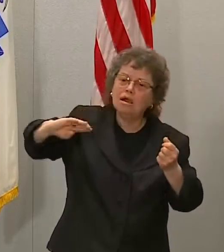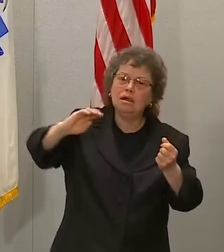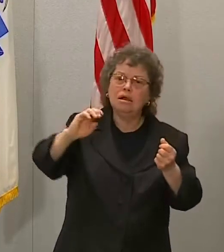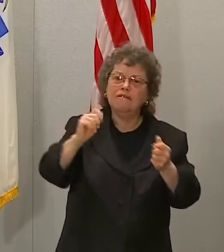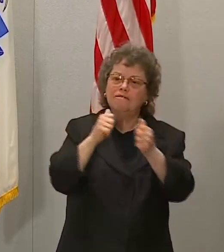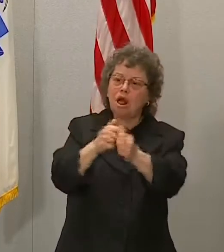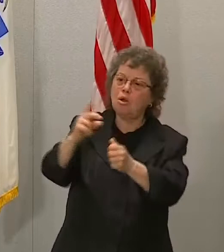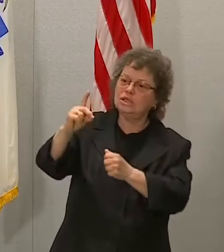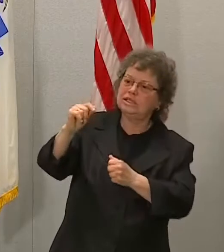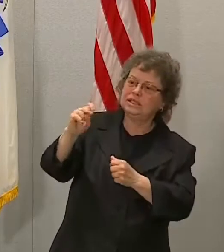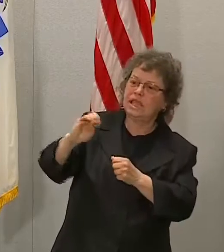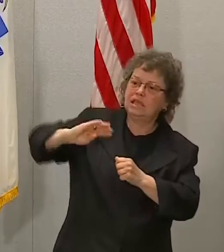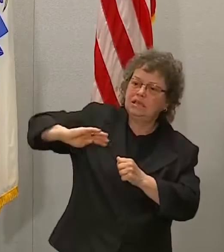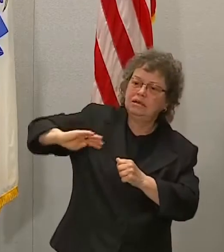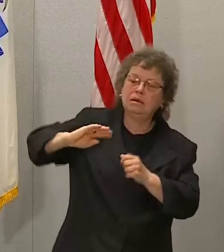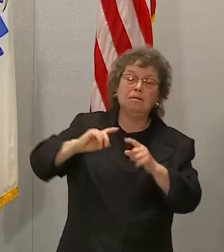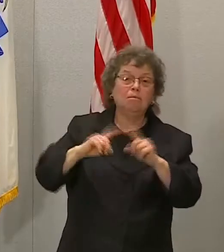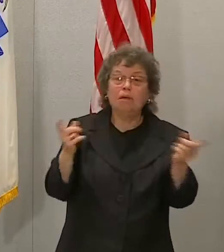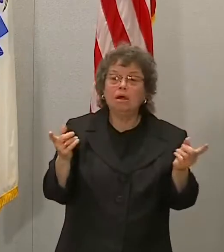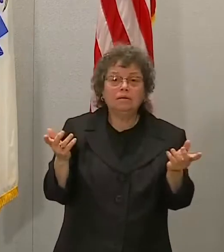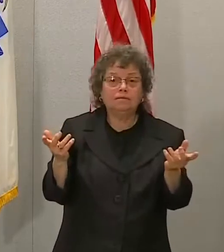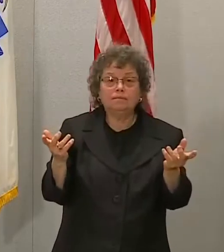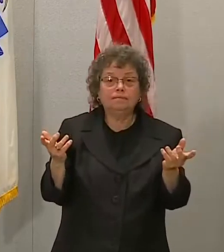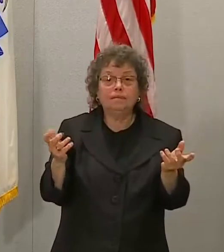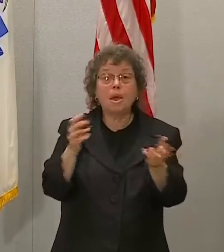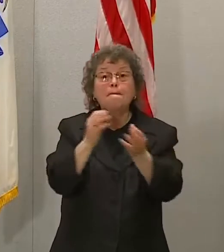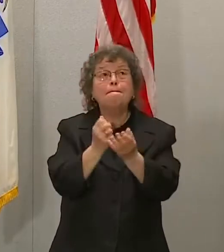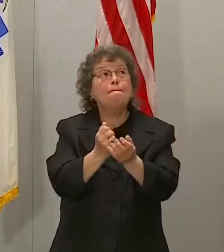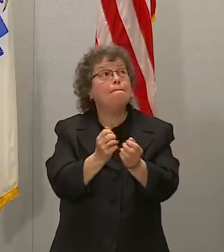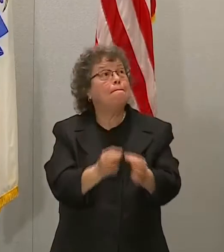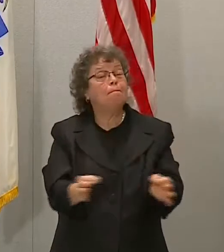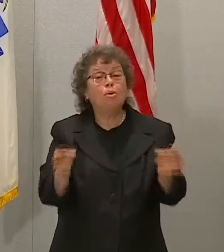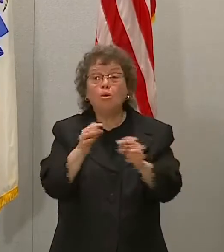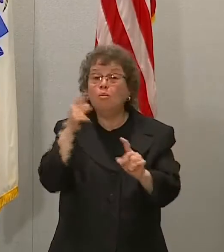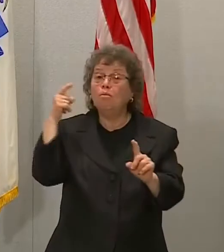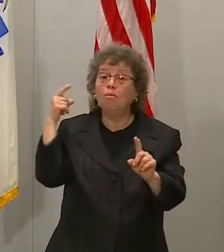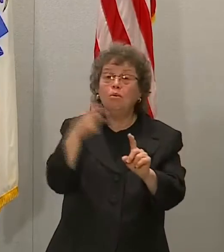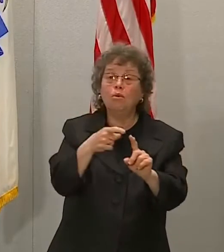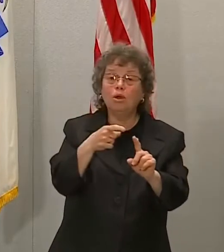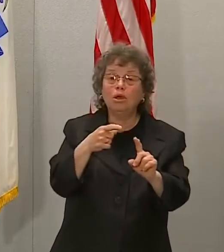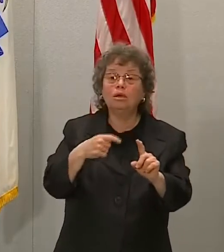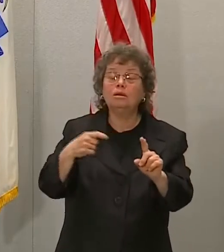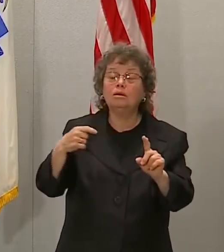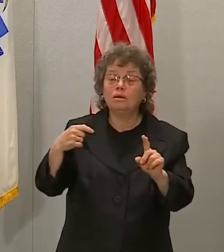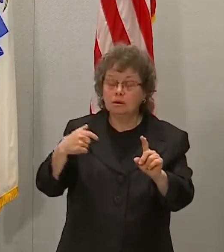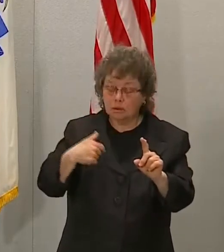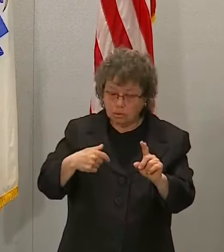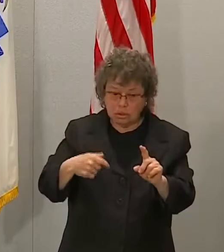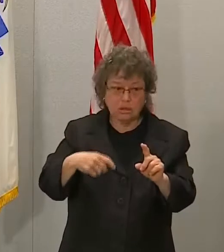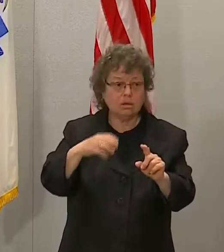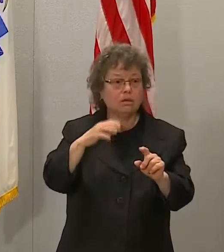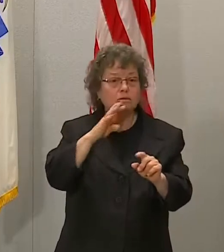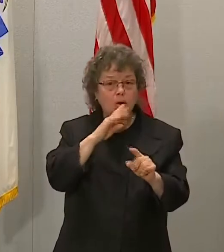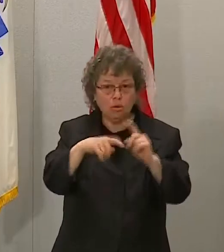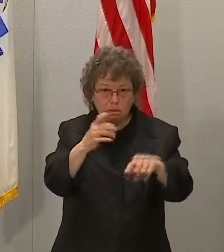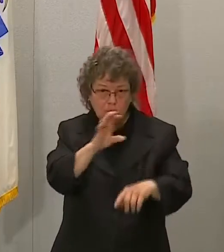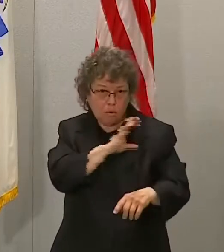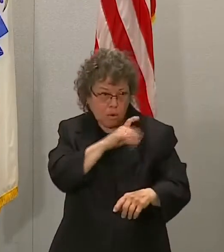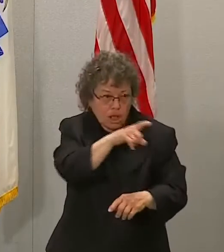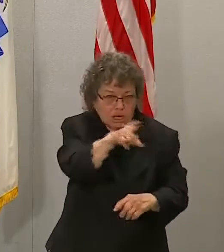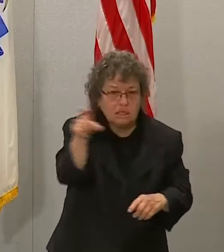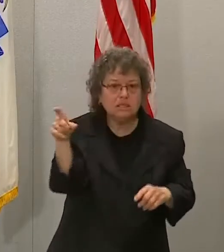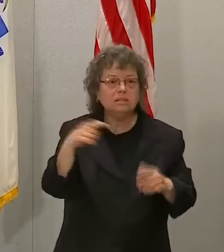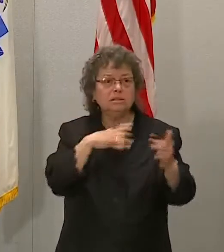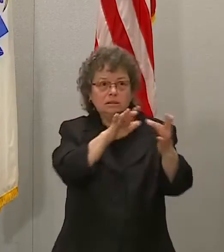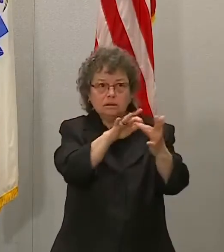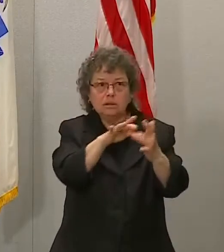And I think the most important thing I can say about this is that we are going to make, we've talked to our colleagues in law enforcement, we've talked to a lot of